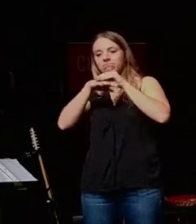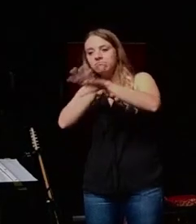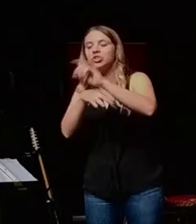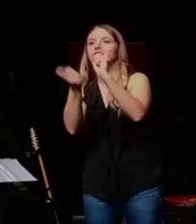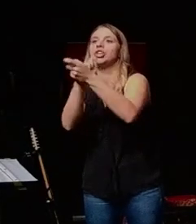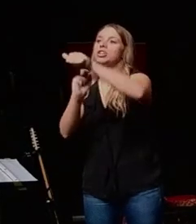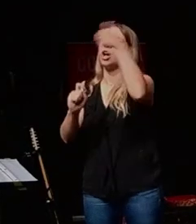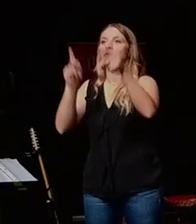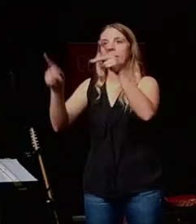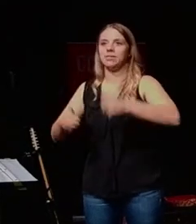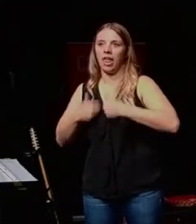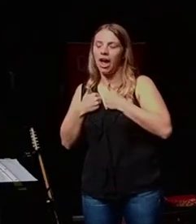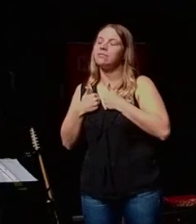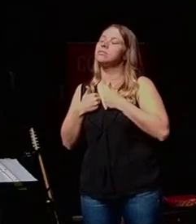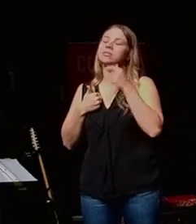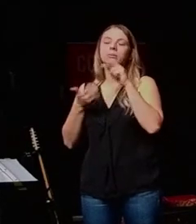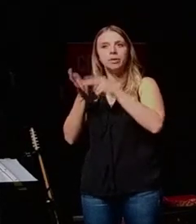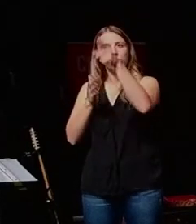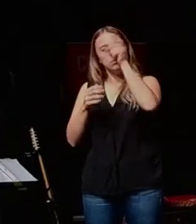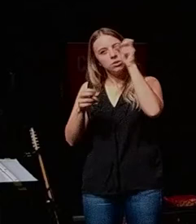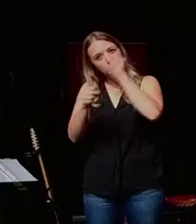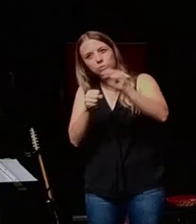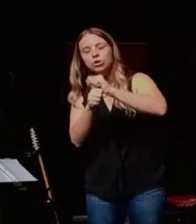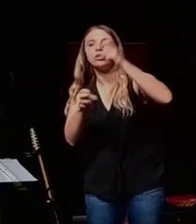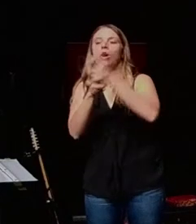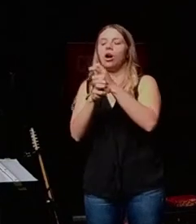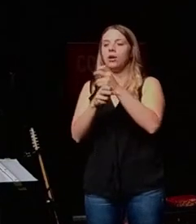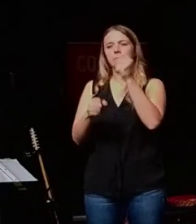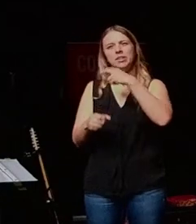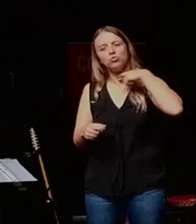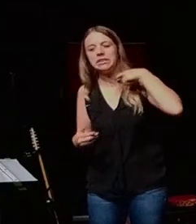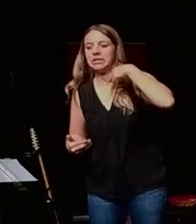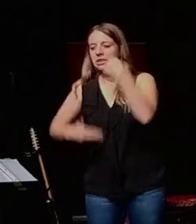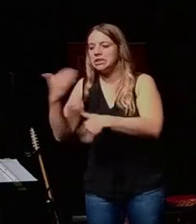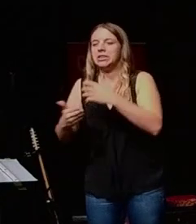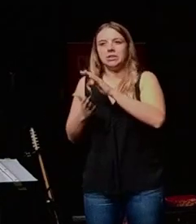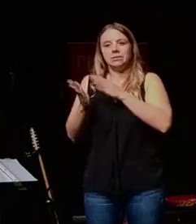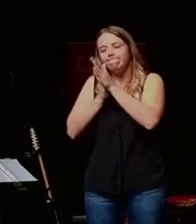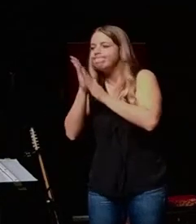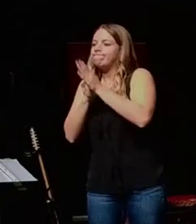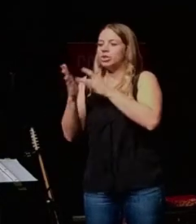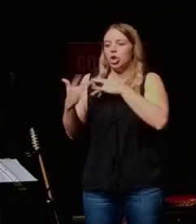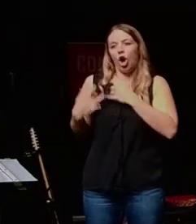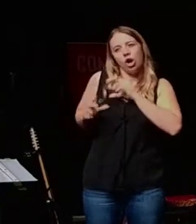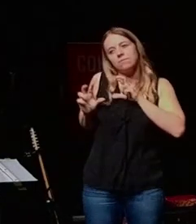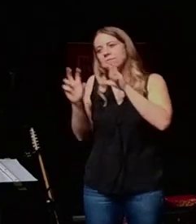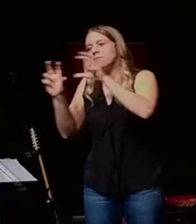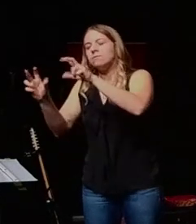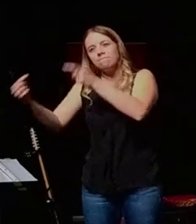And that takes a lot of intentionality, a lot of risk, a lot of passion, a lot of heart, a lot of pain.